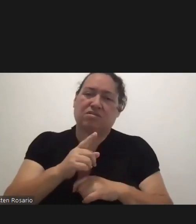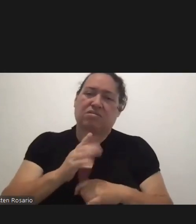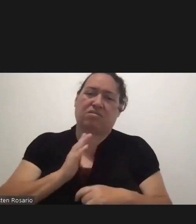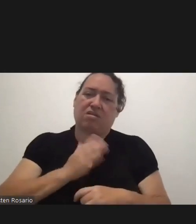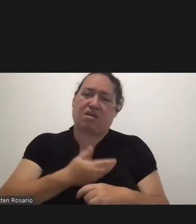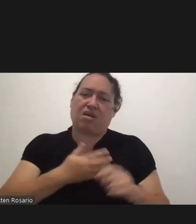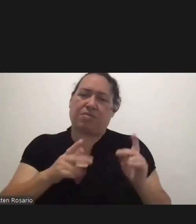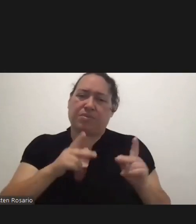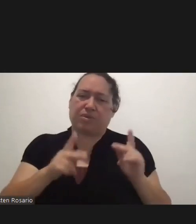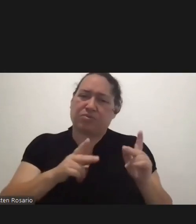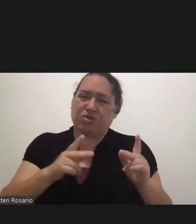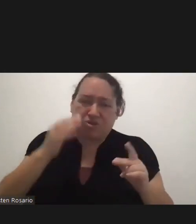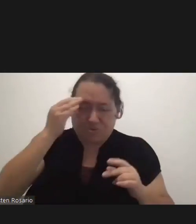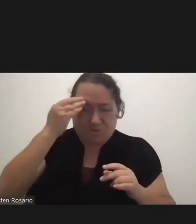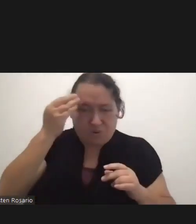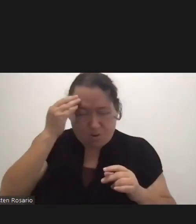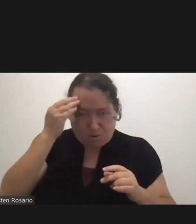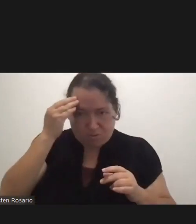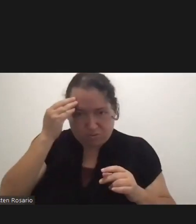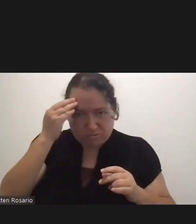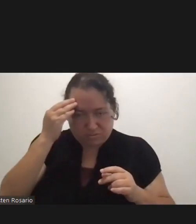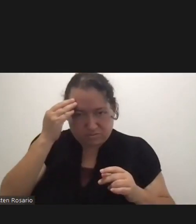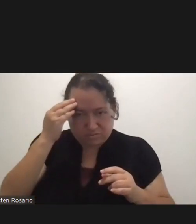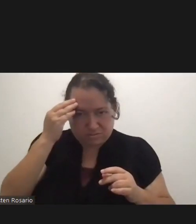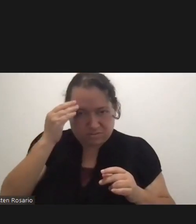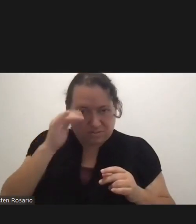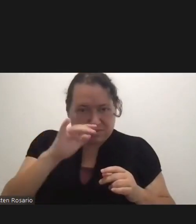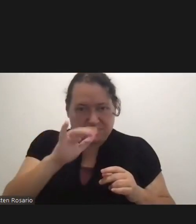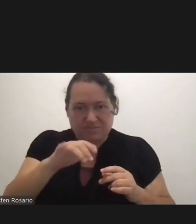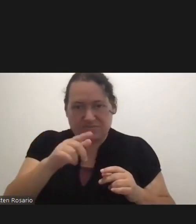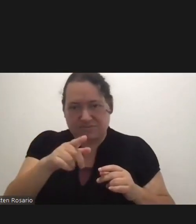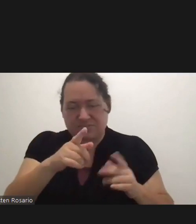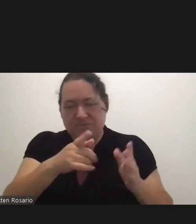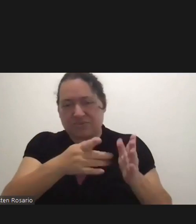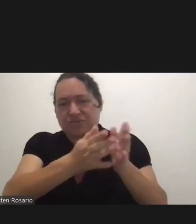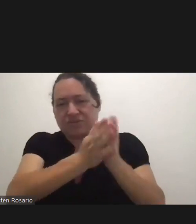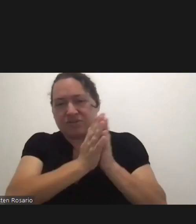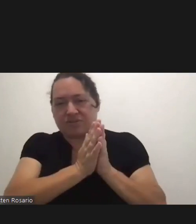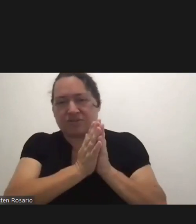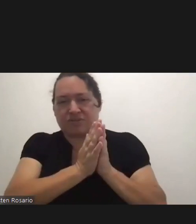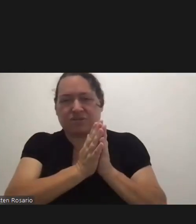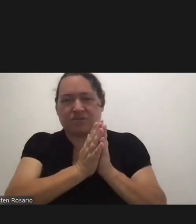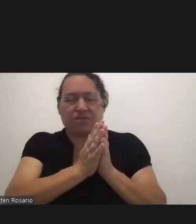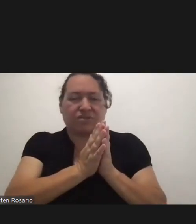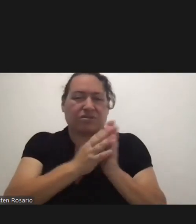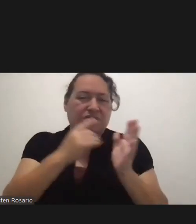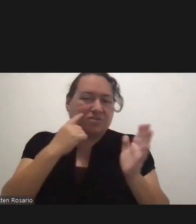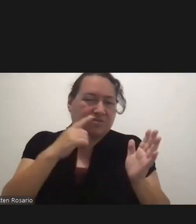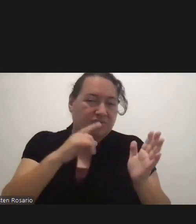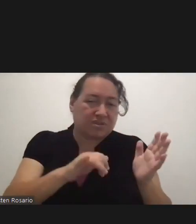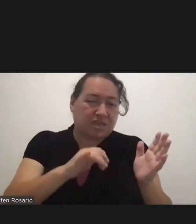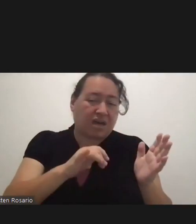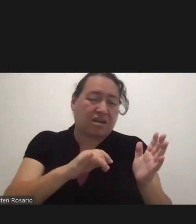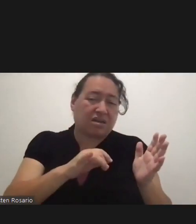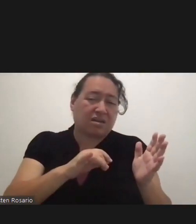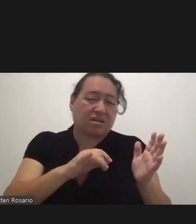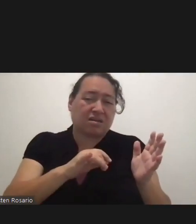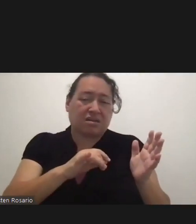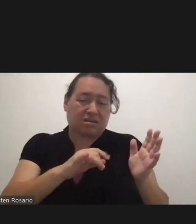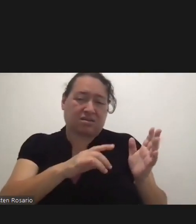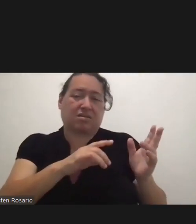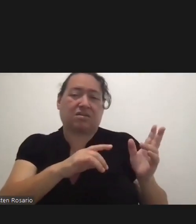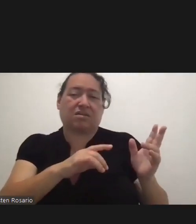this. You ask for a verification when you are planning